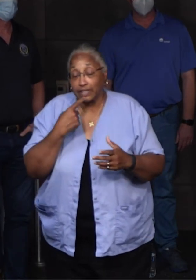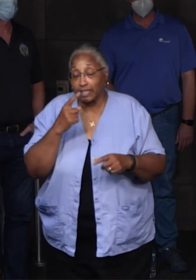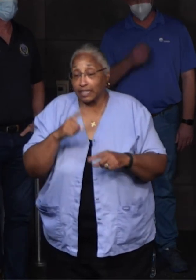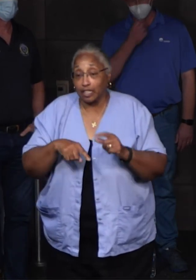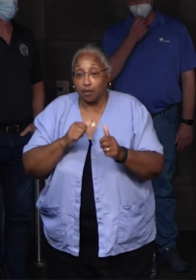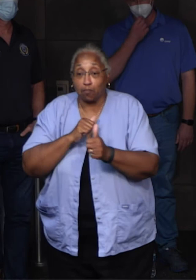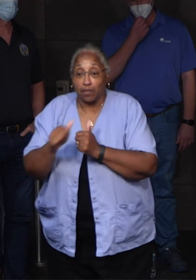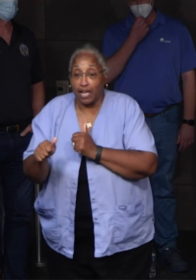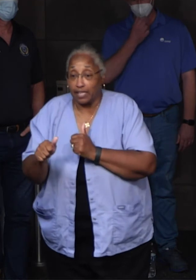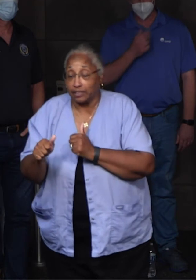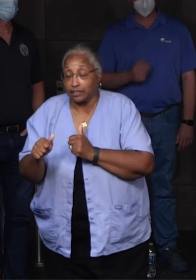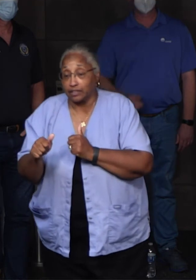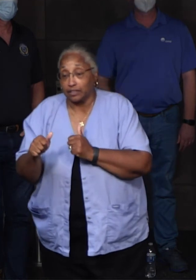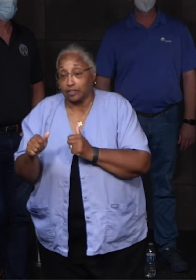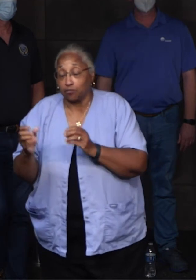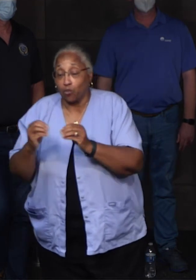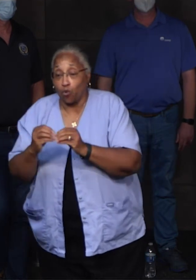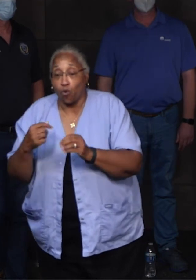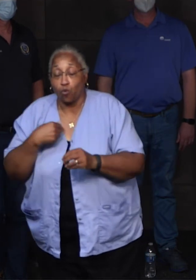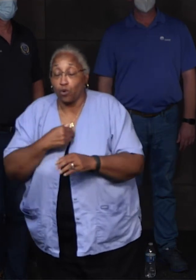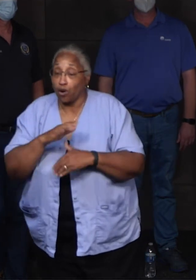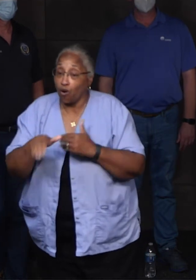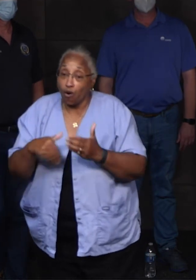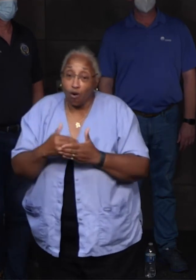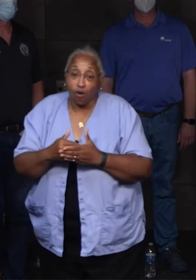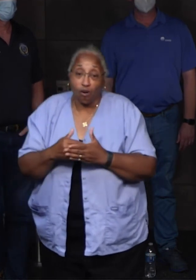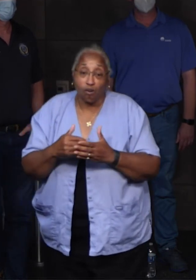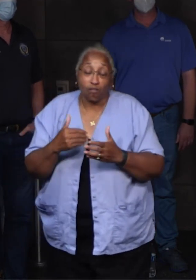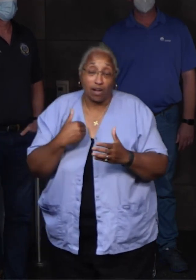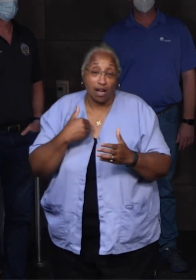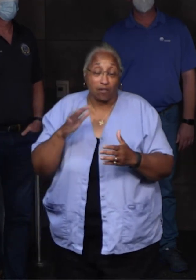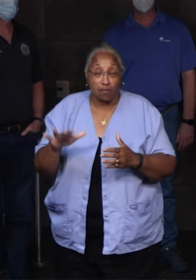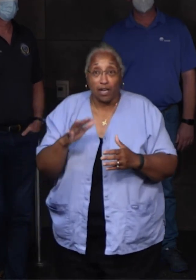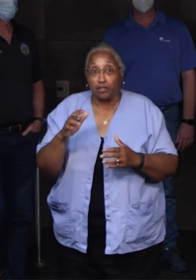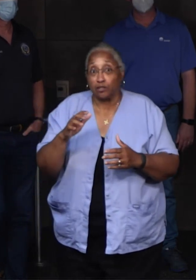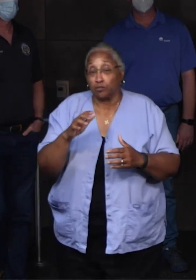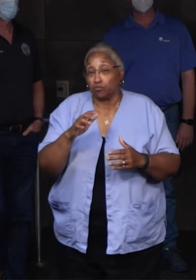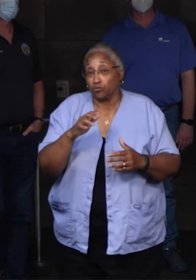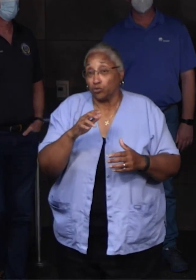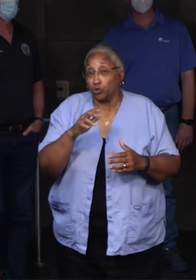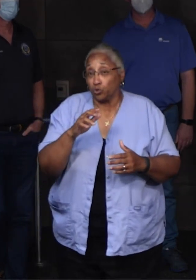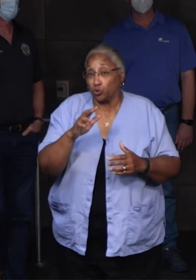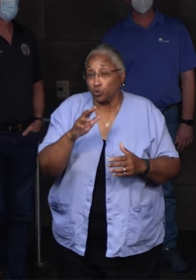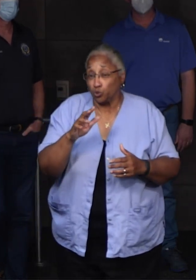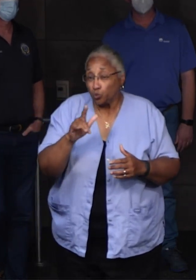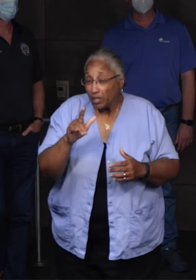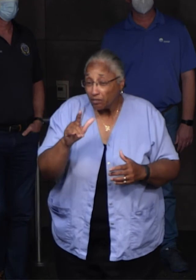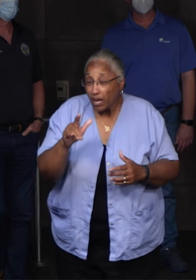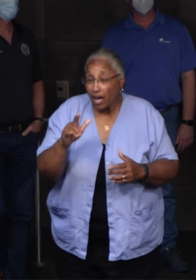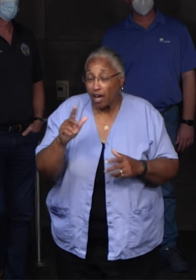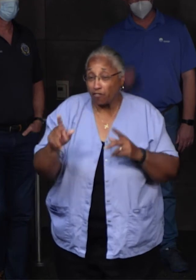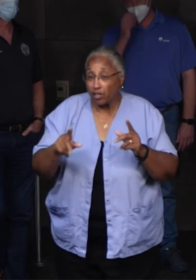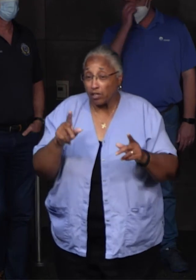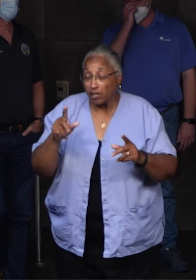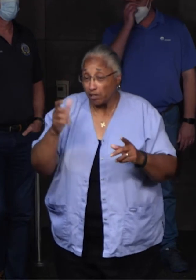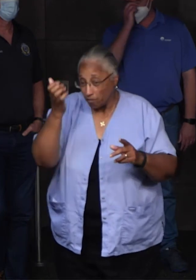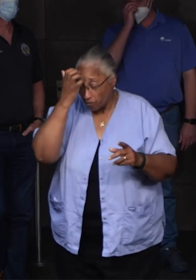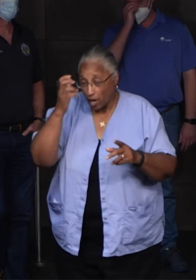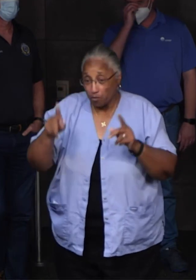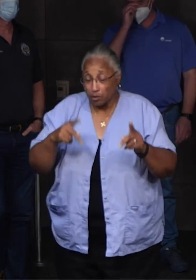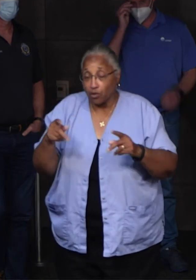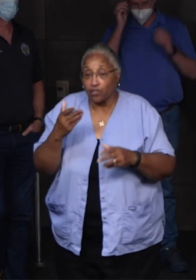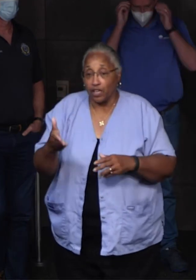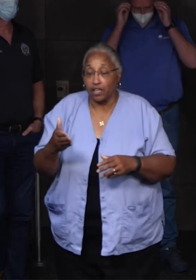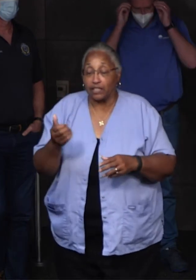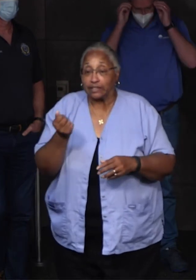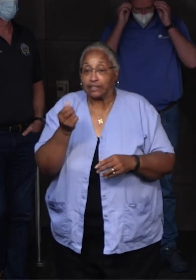past here. We all dug in. We had about 20, 25 guys out on the fire scene. And we were able to stop it and save. So there